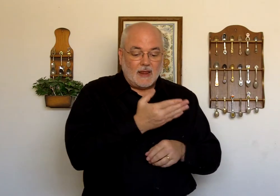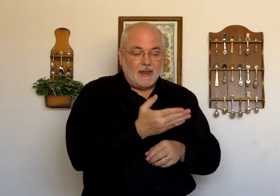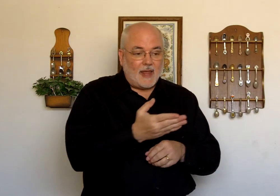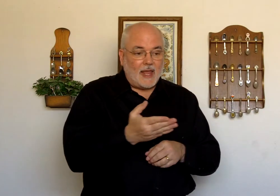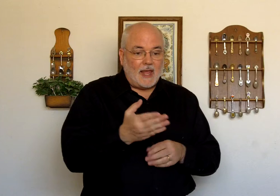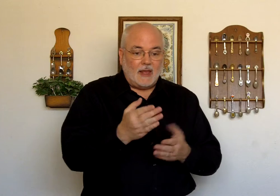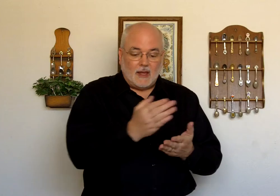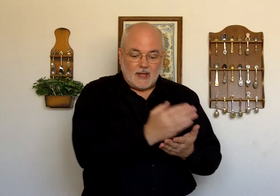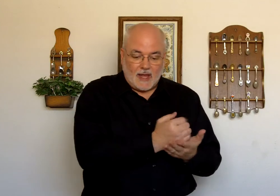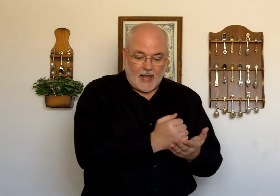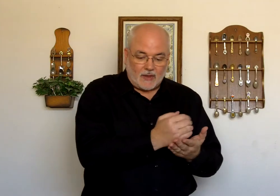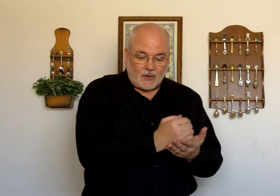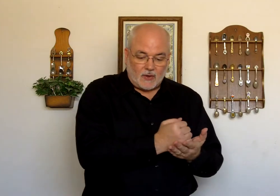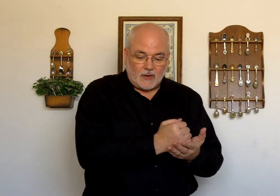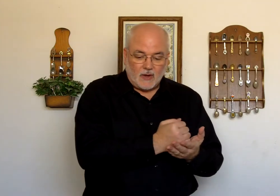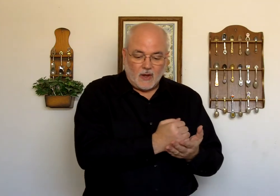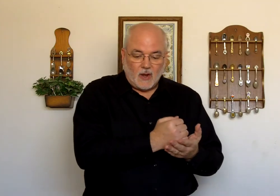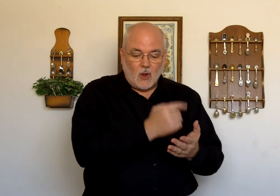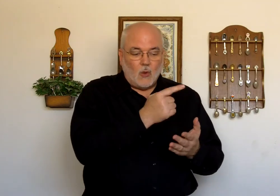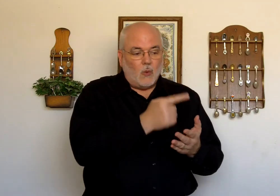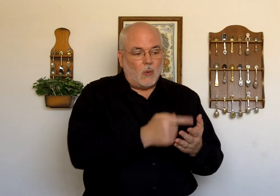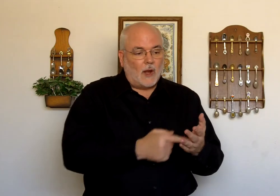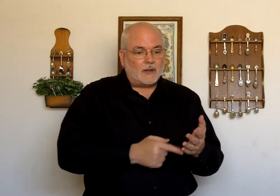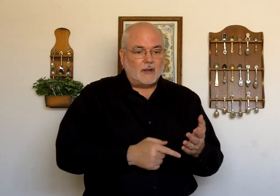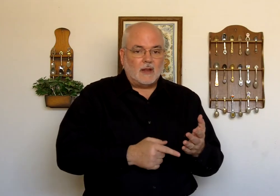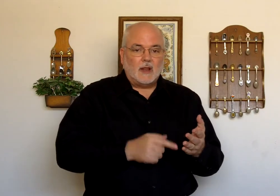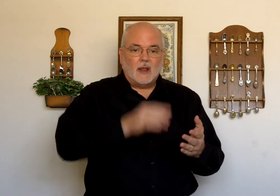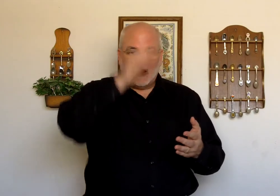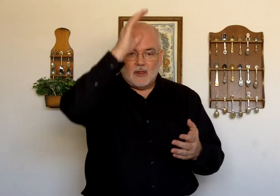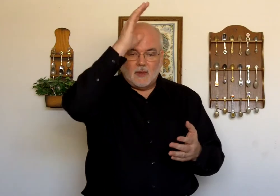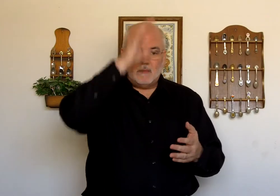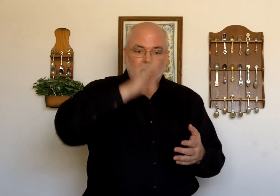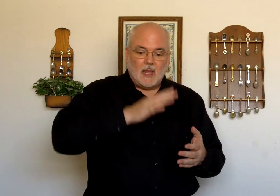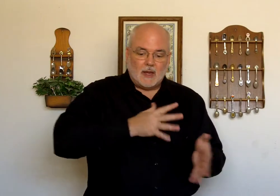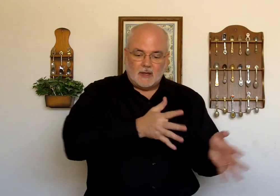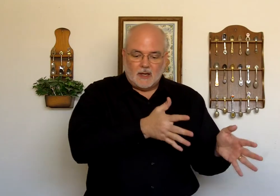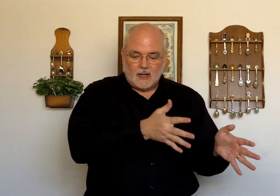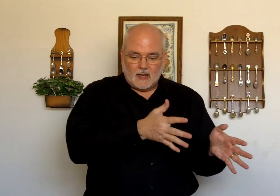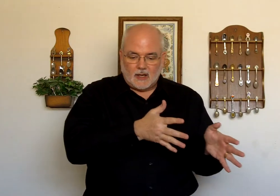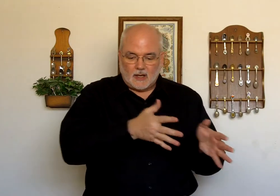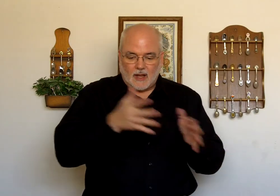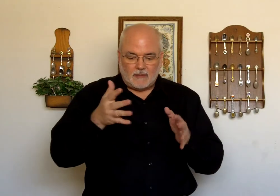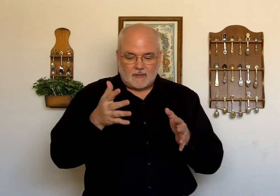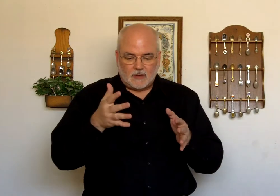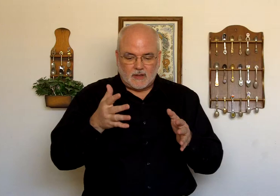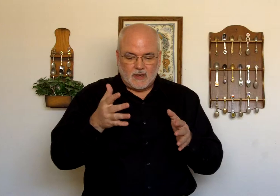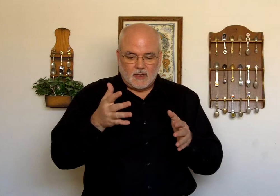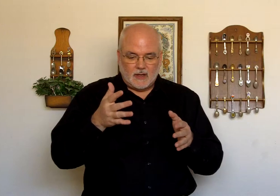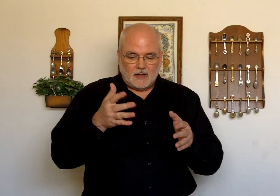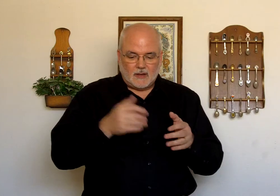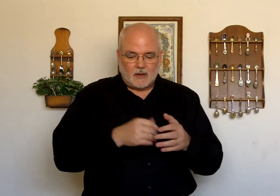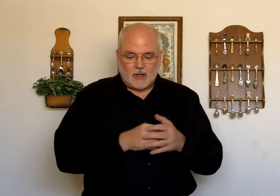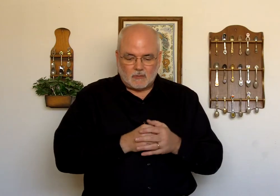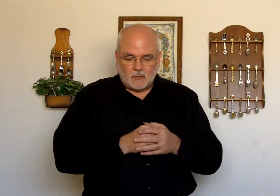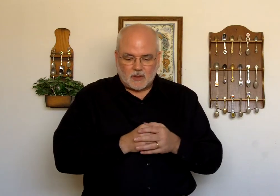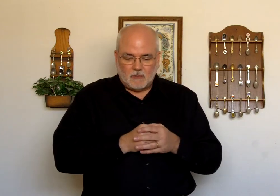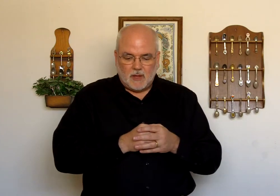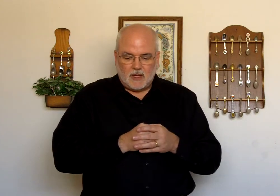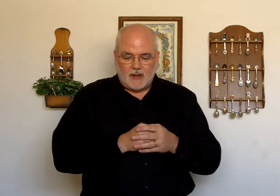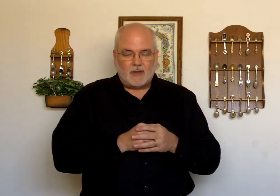They. Gather. What. The men. Left. Okay. What the men have